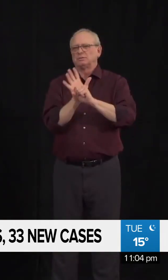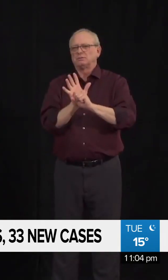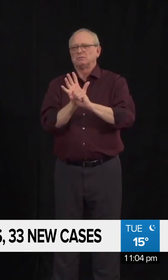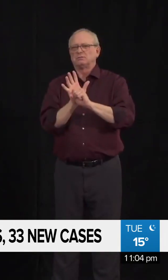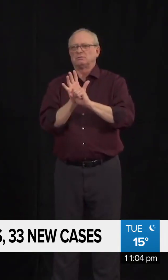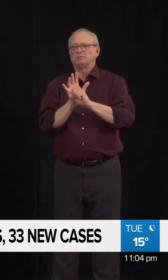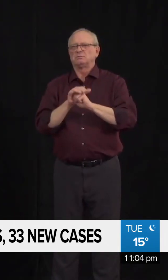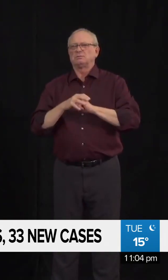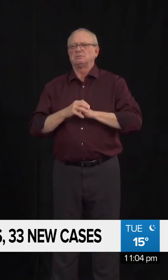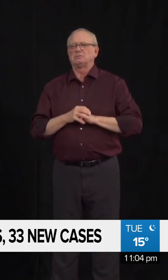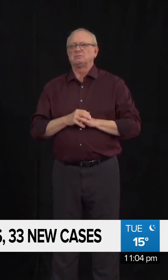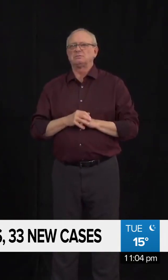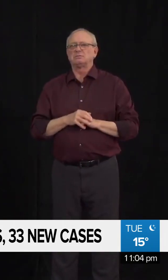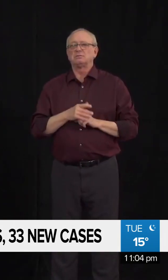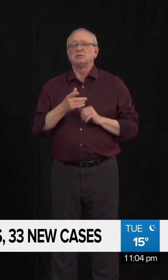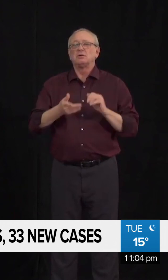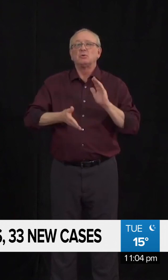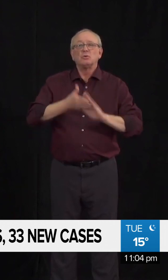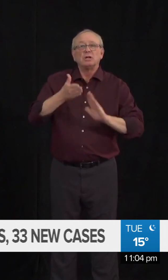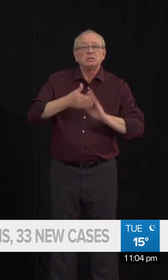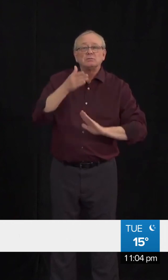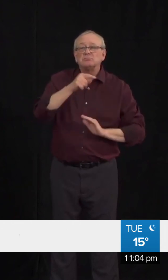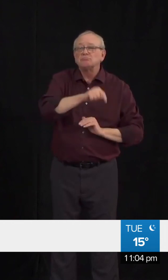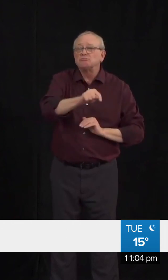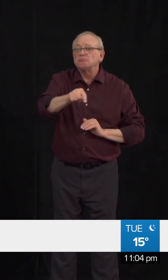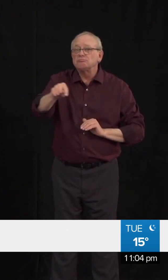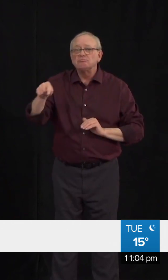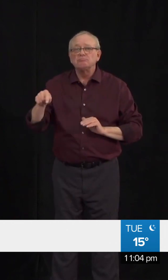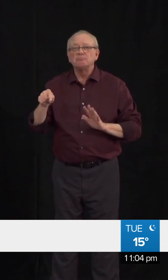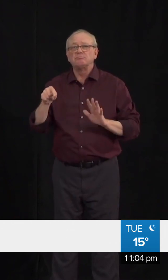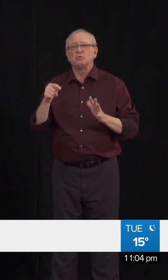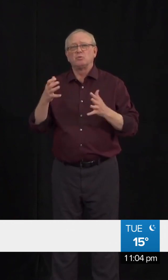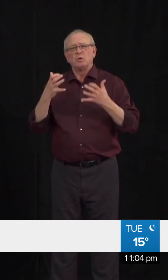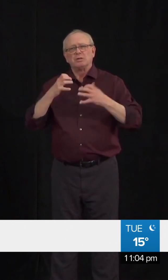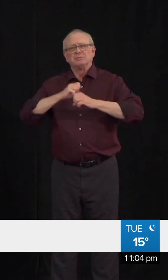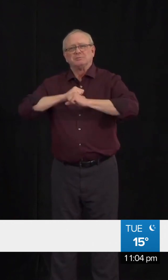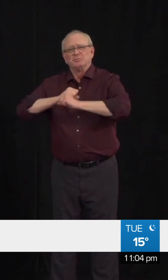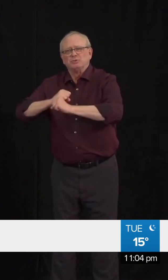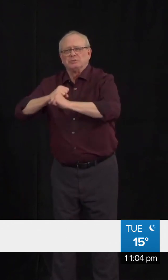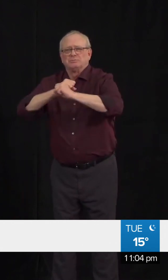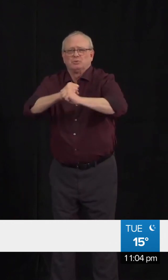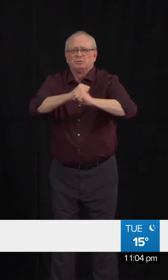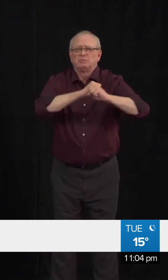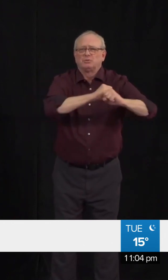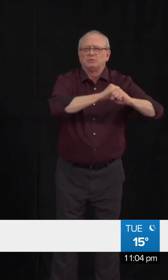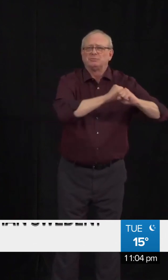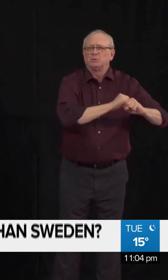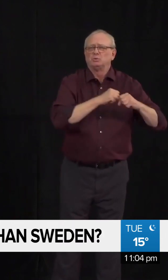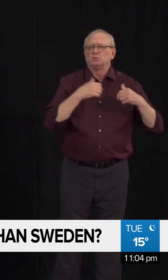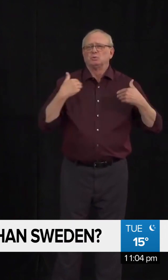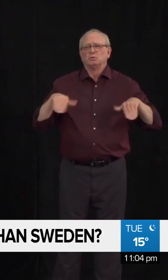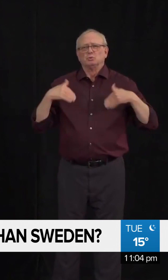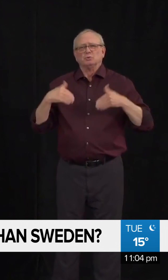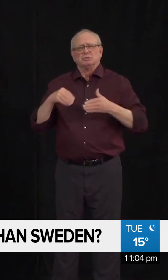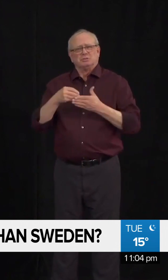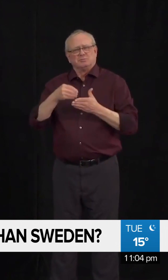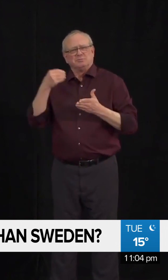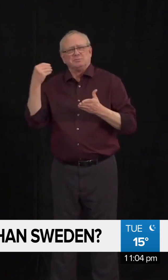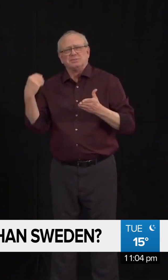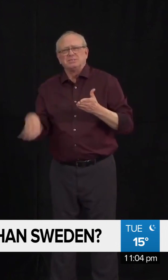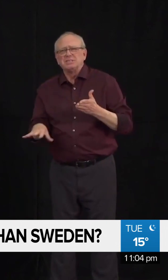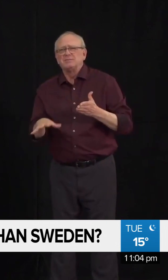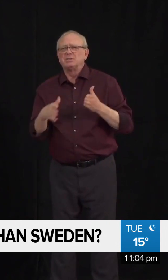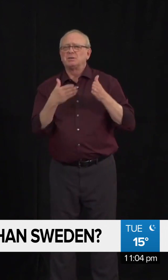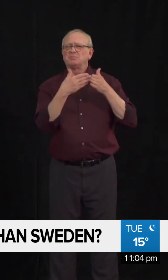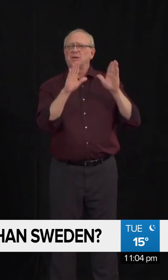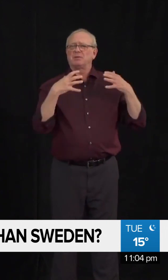The operators have rightly raised concerns about the cost of complying with public health orders that we put in place. So today I'm announcing